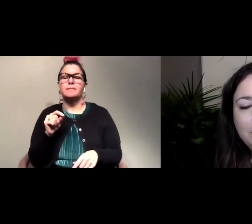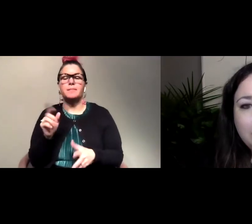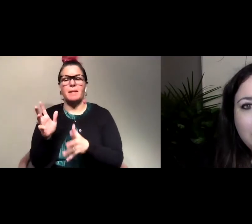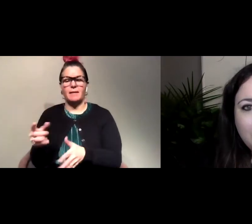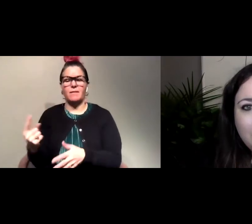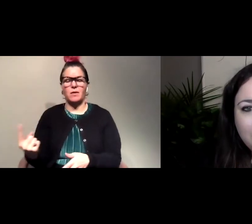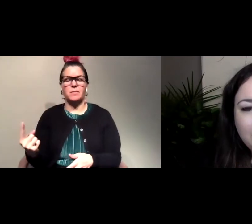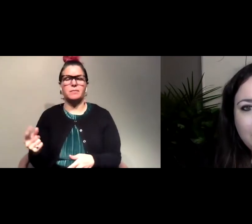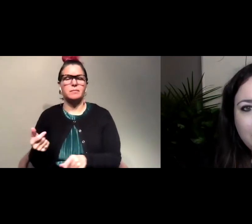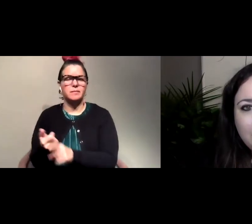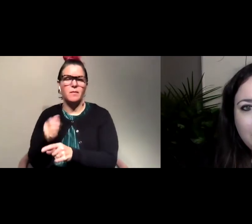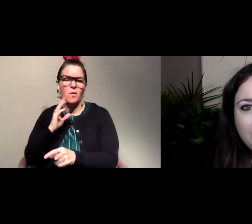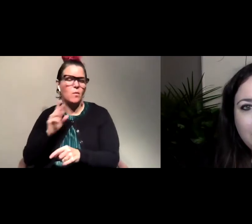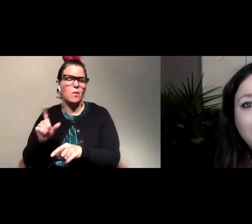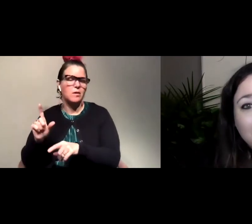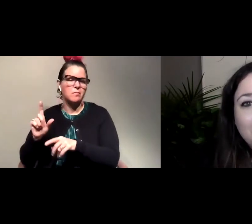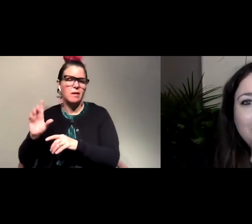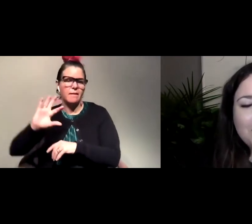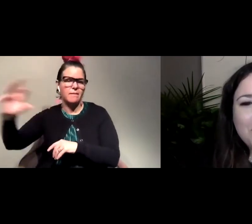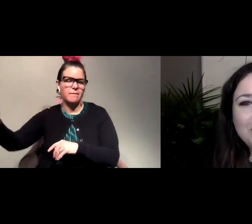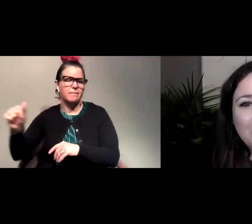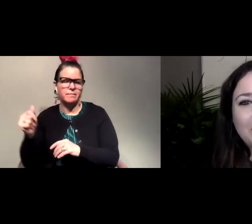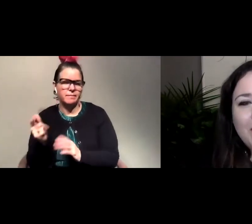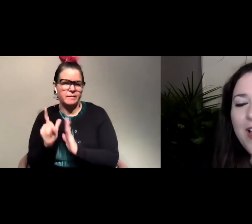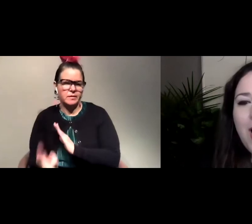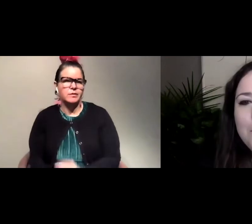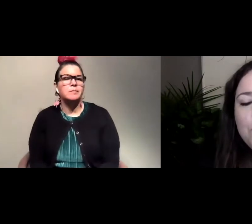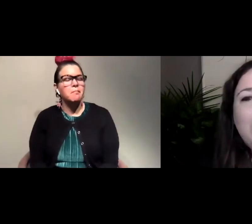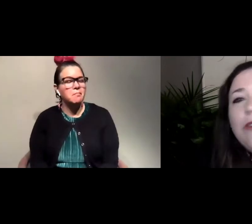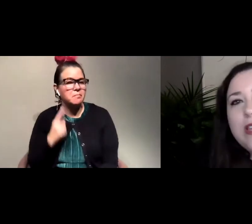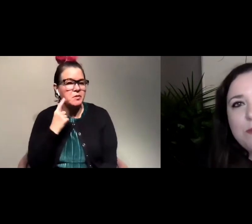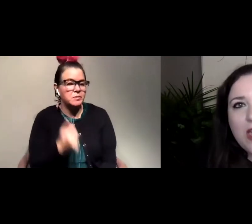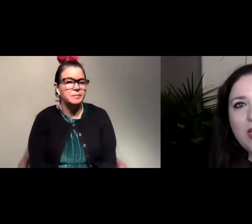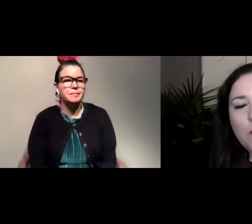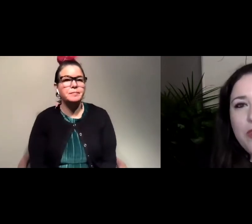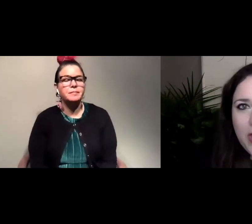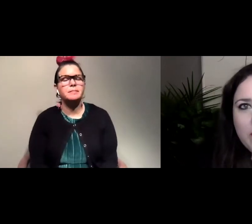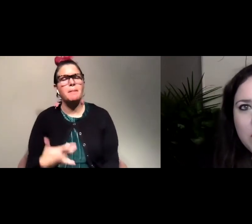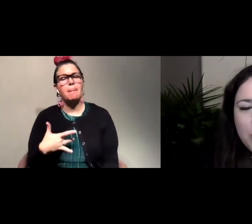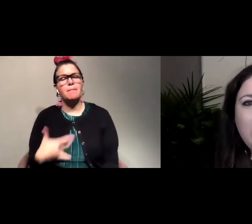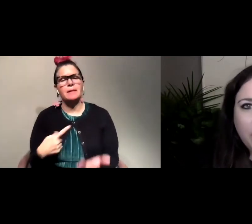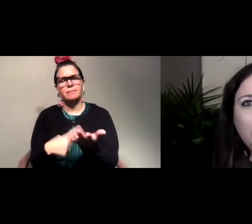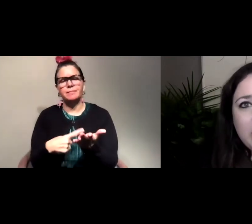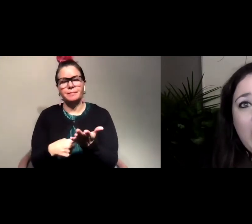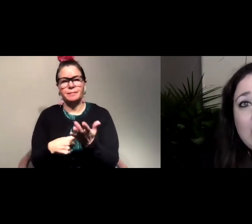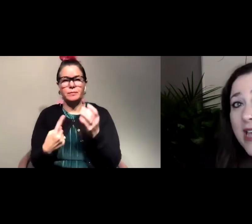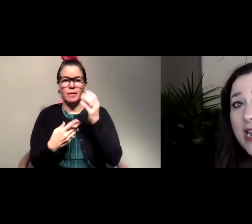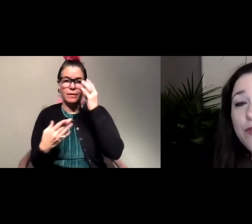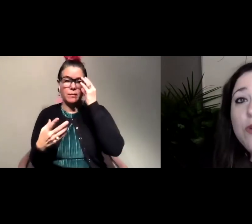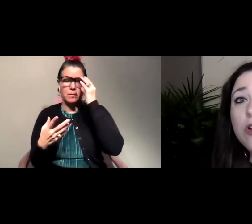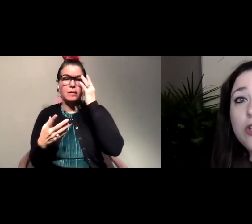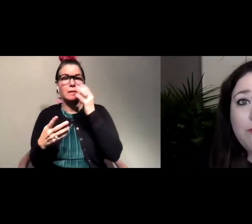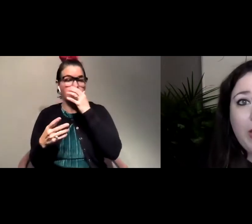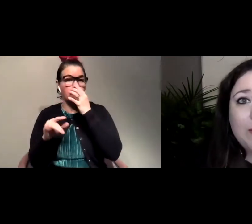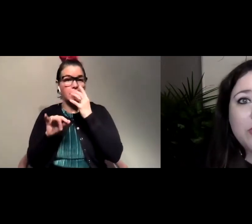it will go off eventually sounds good generally speaking one thing that we definitely want to say is that